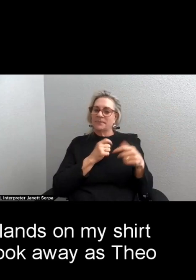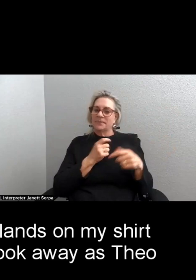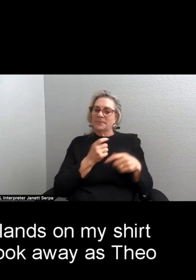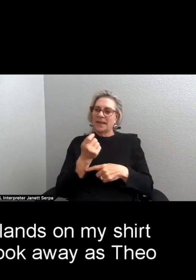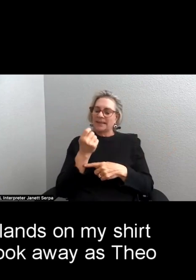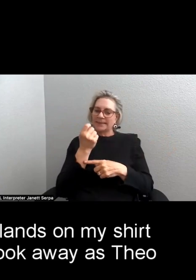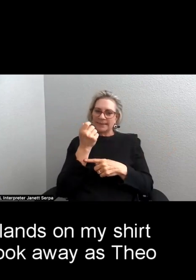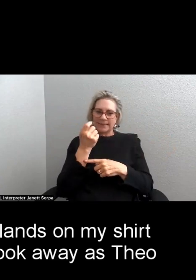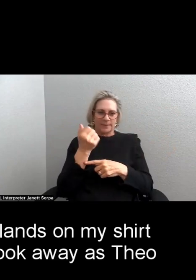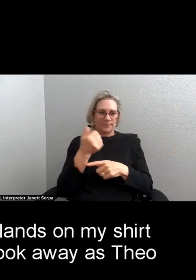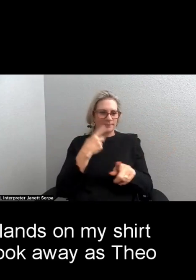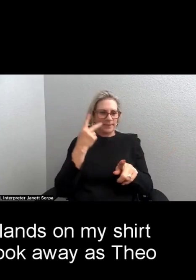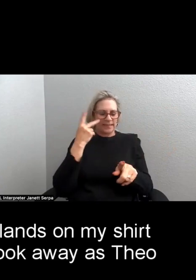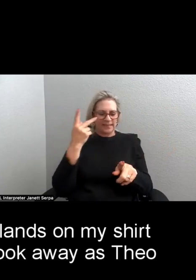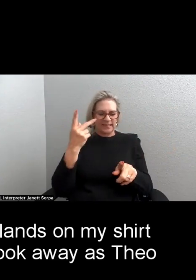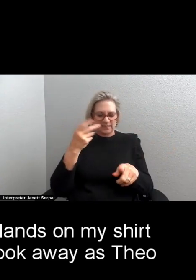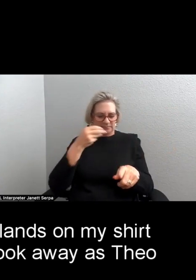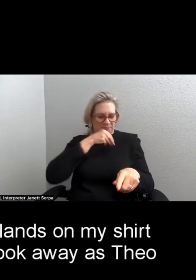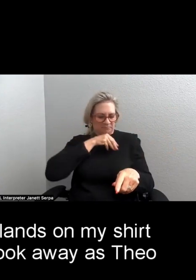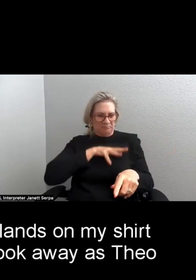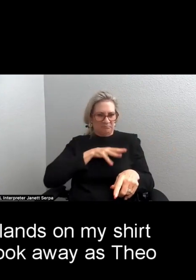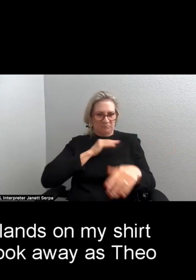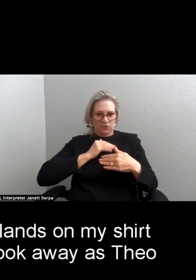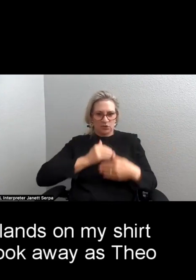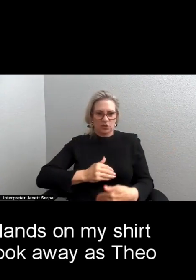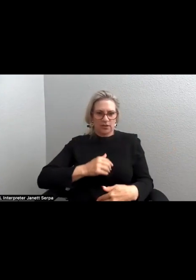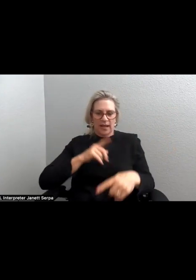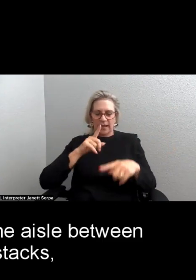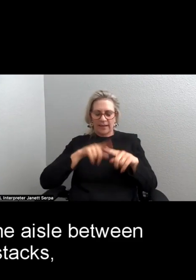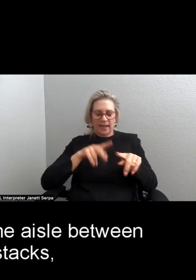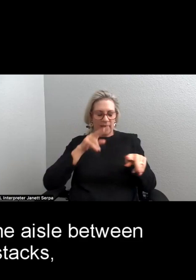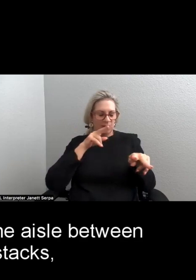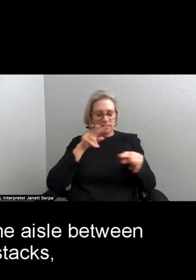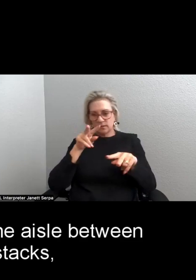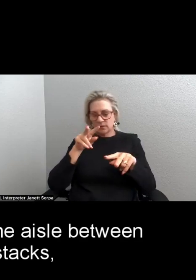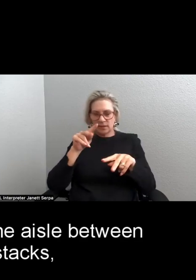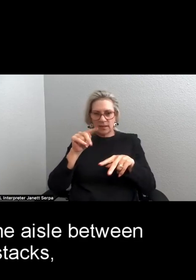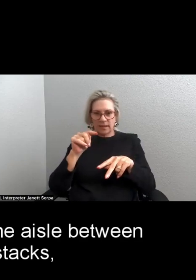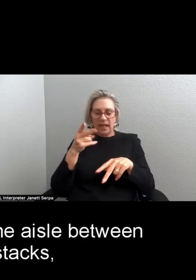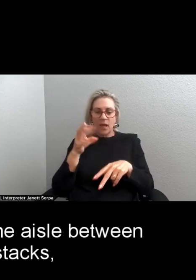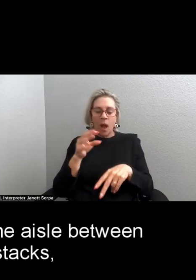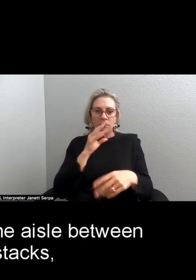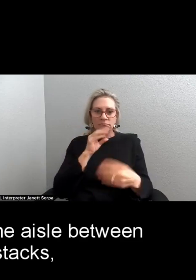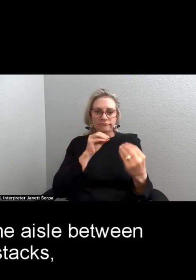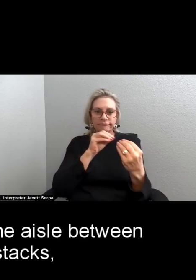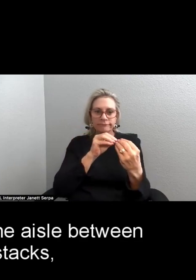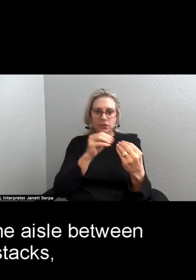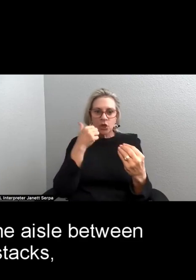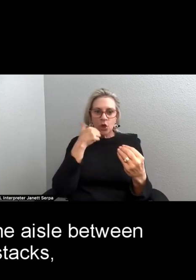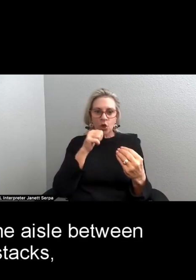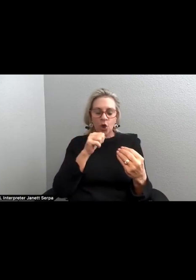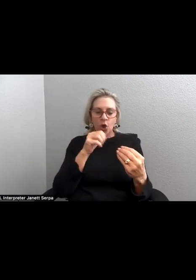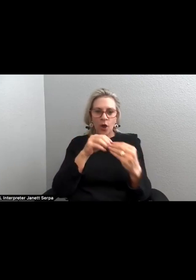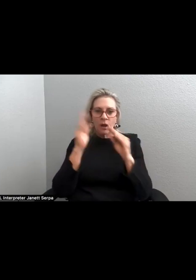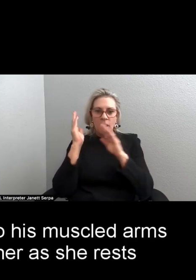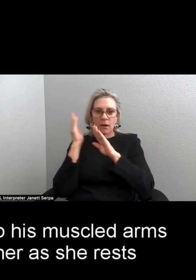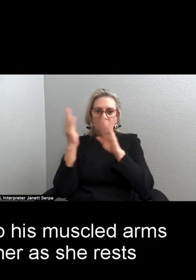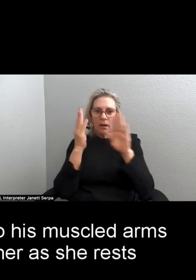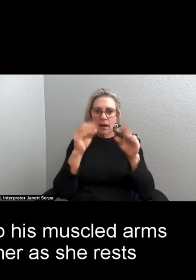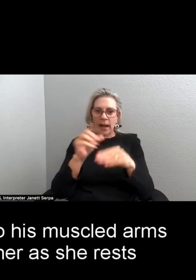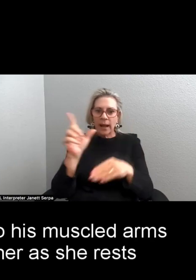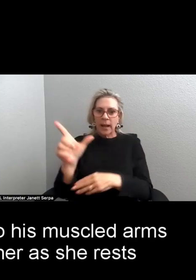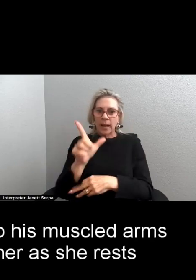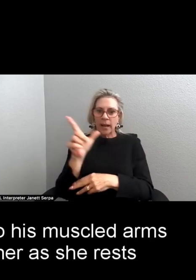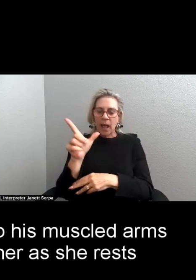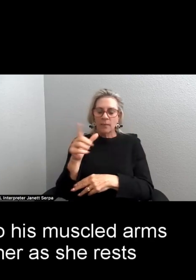lands on my shirt because I cannot look away as Theo kisses a girl in the aisle between library stacks because